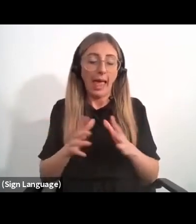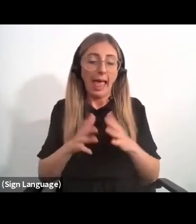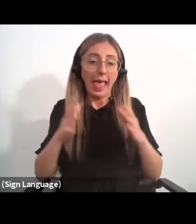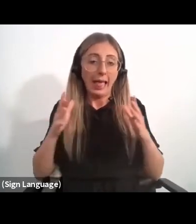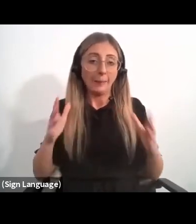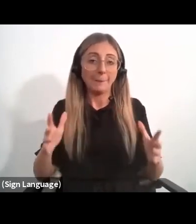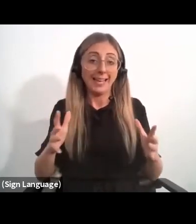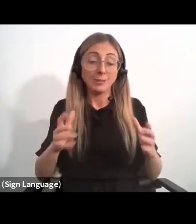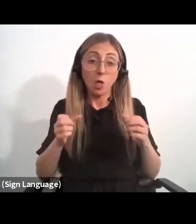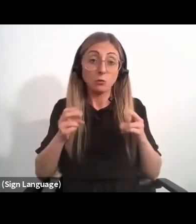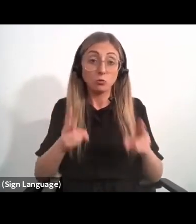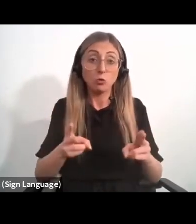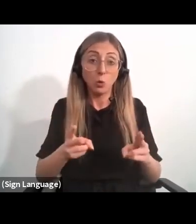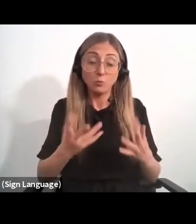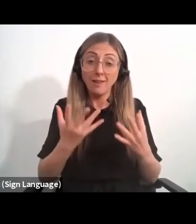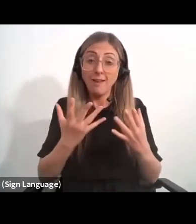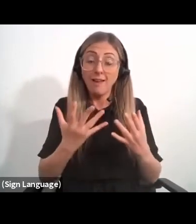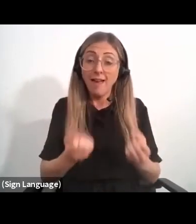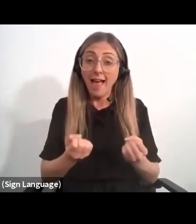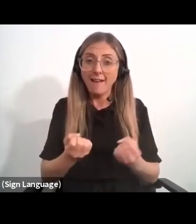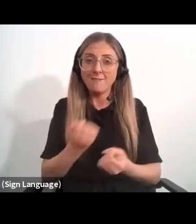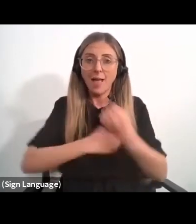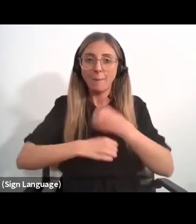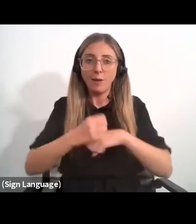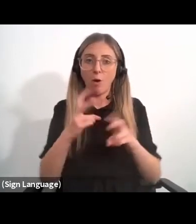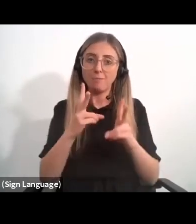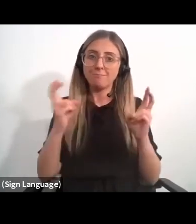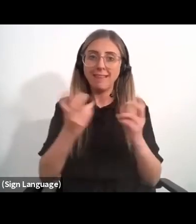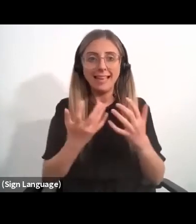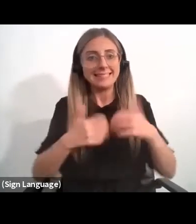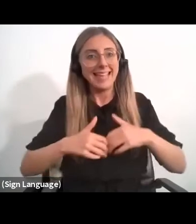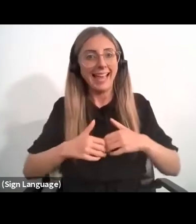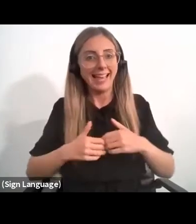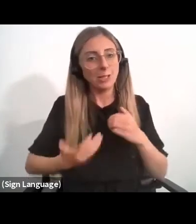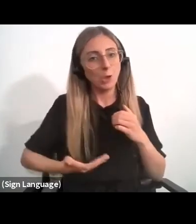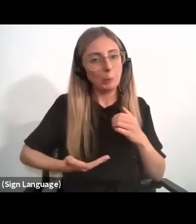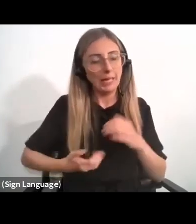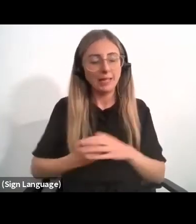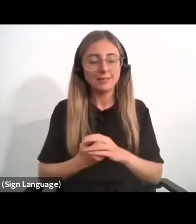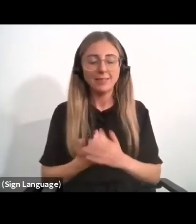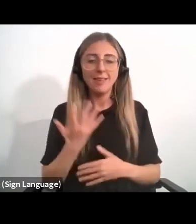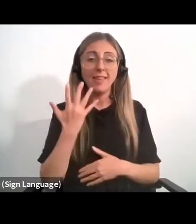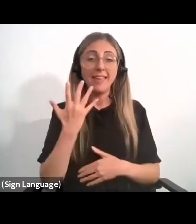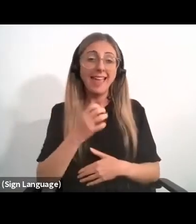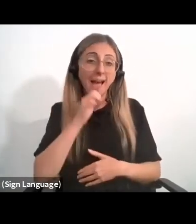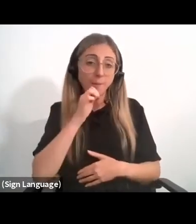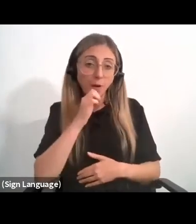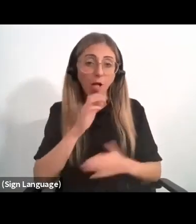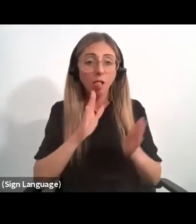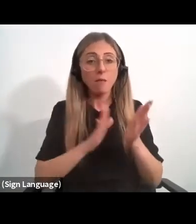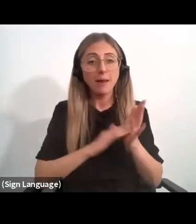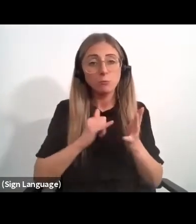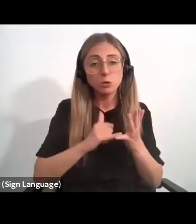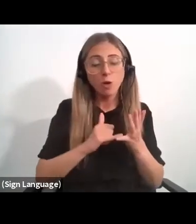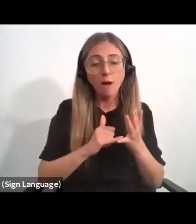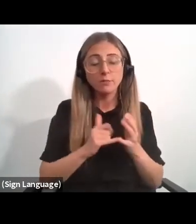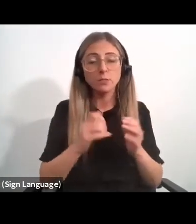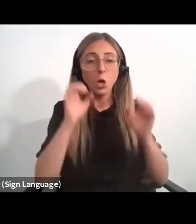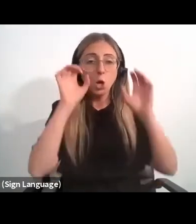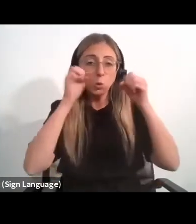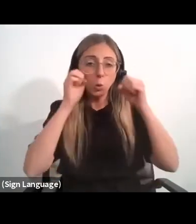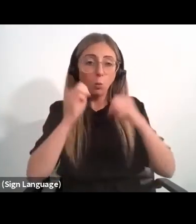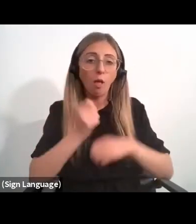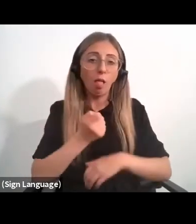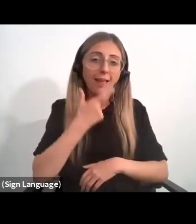on Wall Street have become tech companies. The five biggest companies, Apple, Microsoft, Amazon, Google, Paragraph,